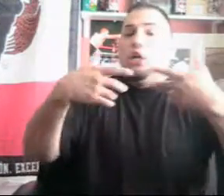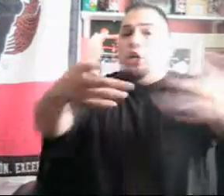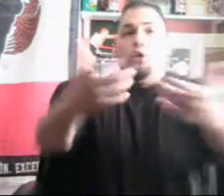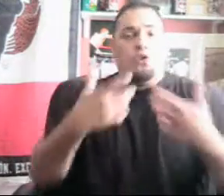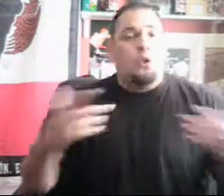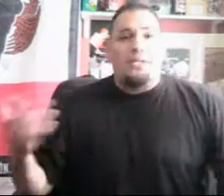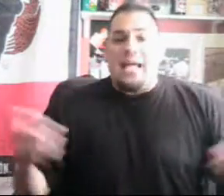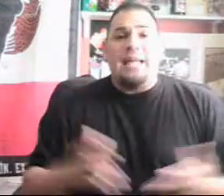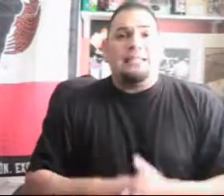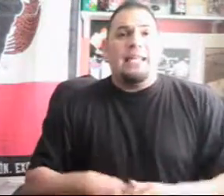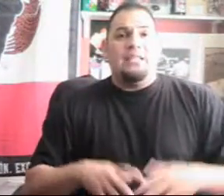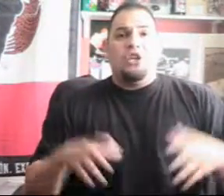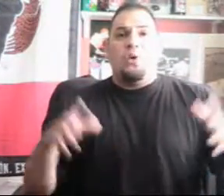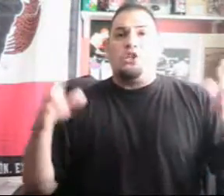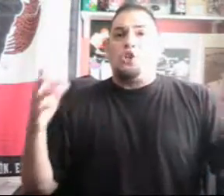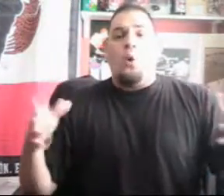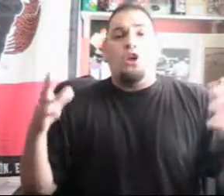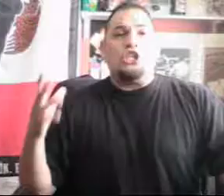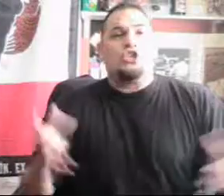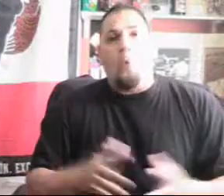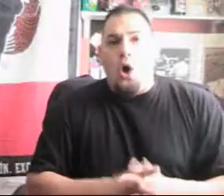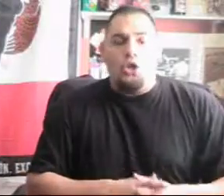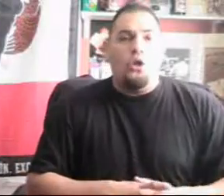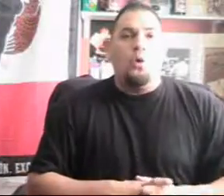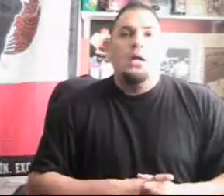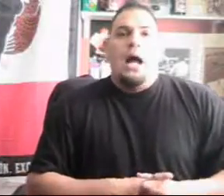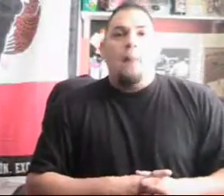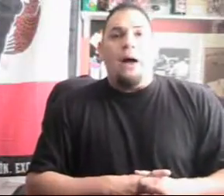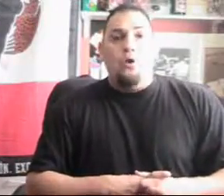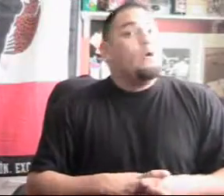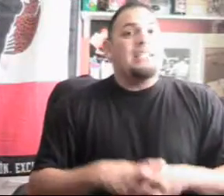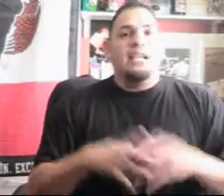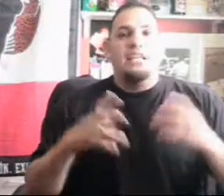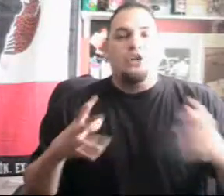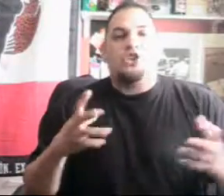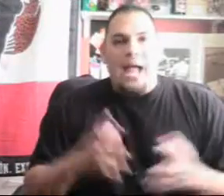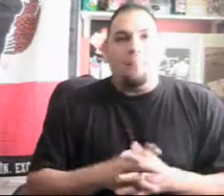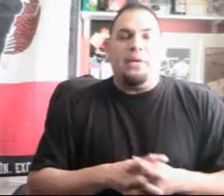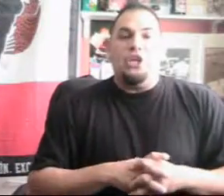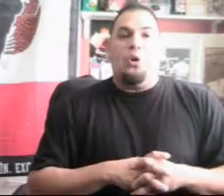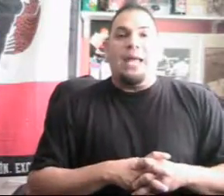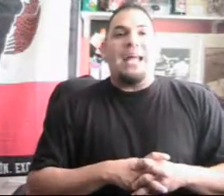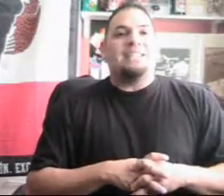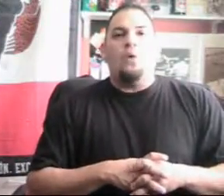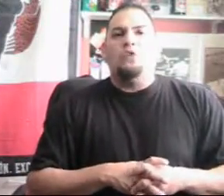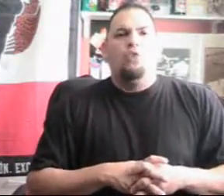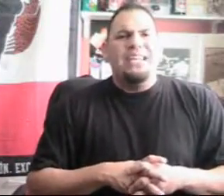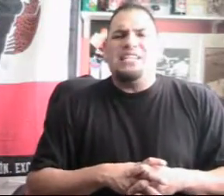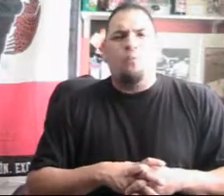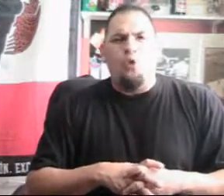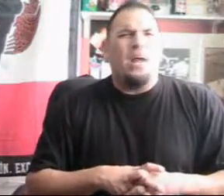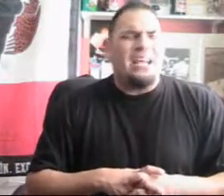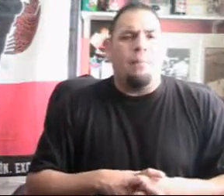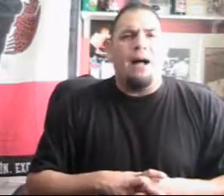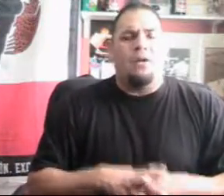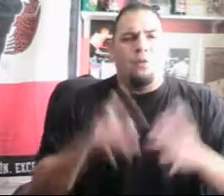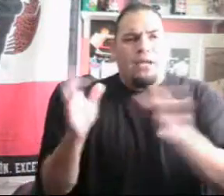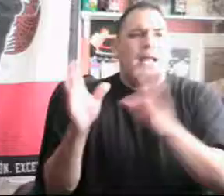YouTube sites and, you know, and so on and so on, you know, about who is the linear champion, you know? And that's how it really is more recognized